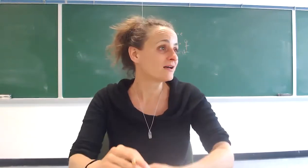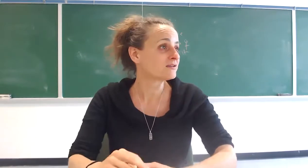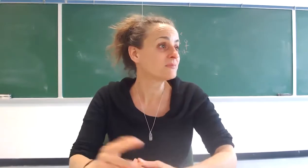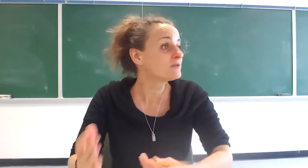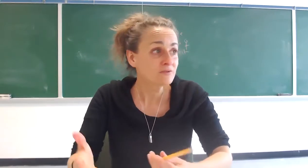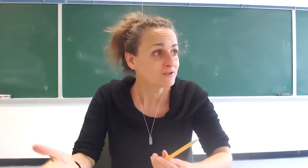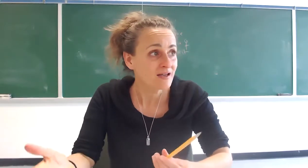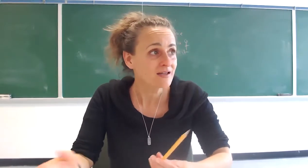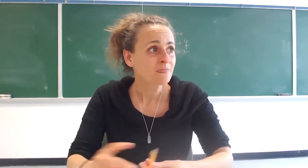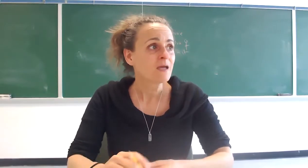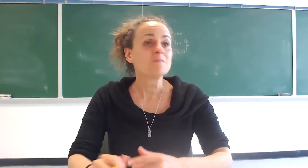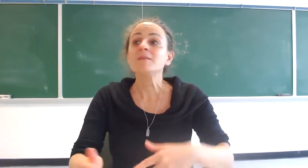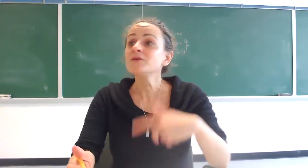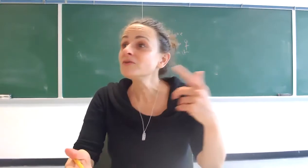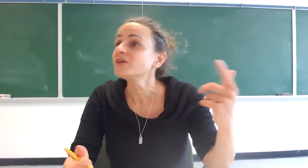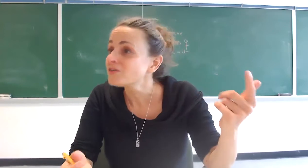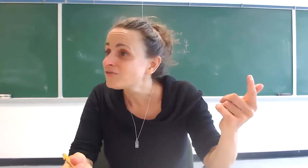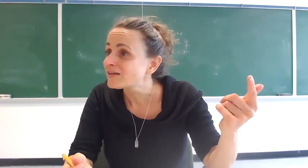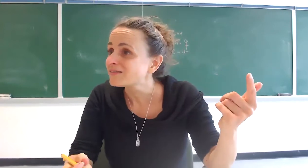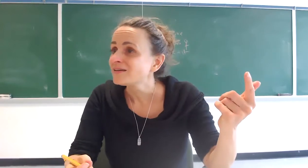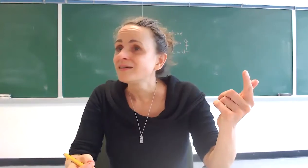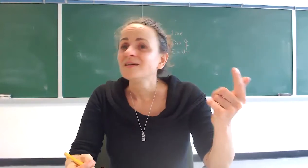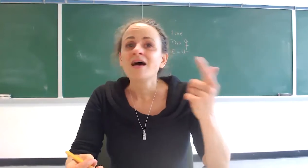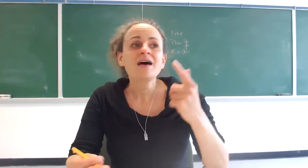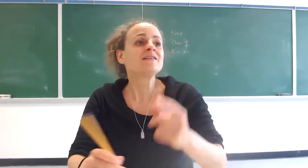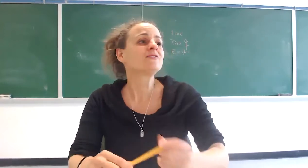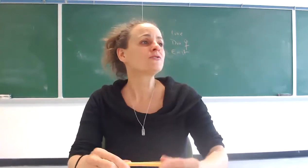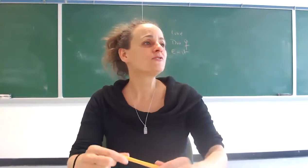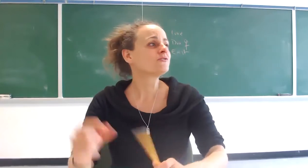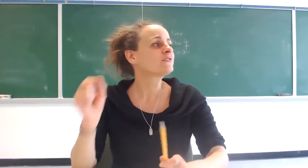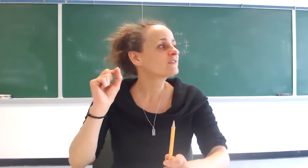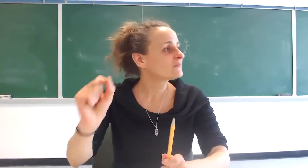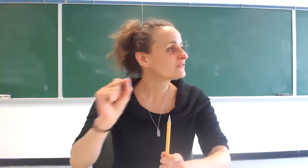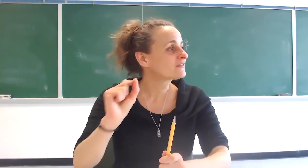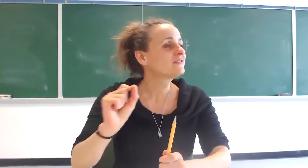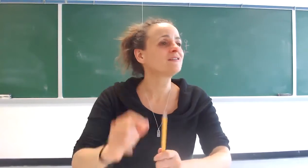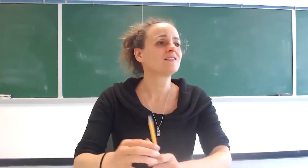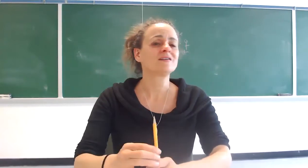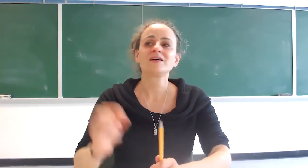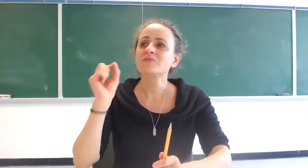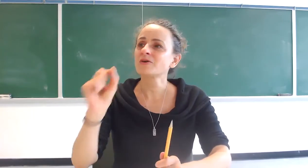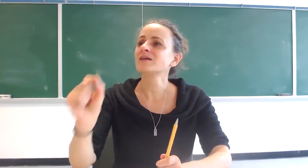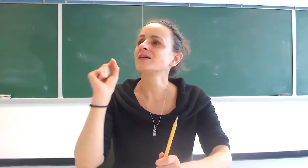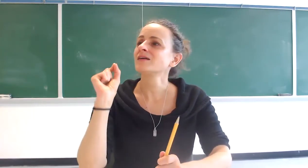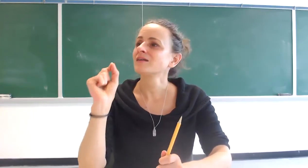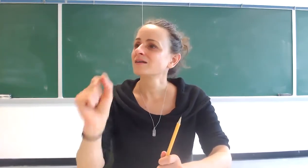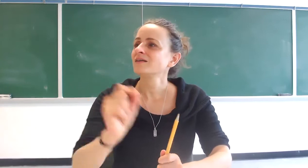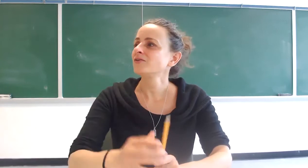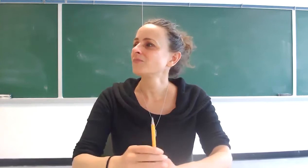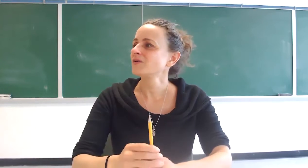maybe you even die maybe you even confess has the torturer succeeded in breaking your spirit